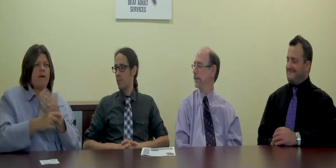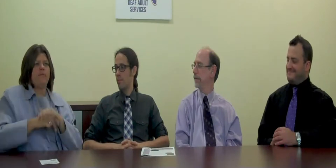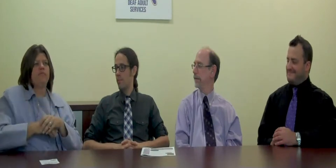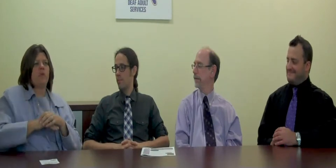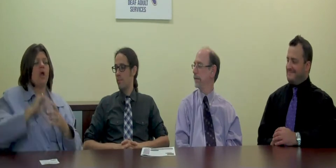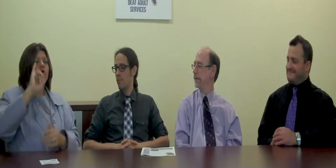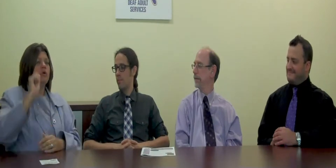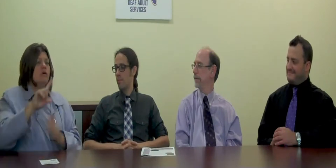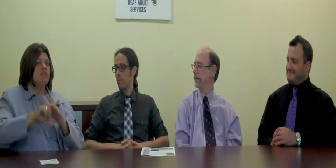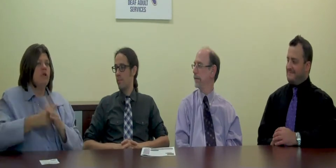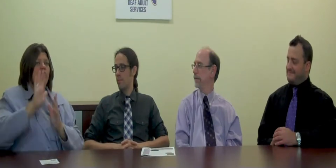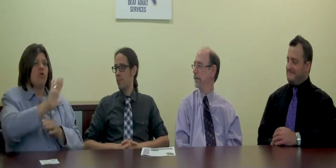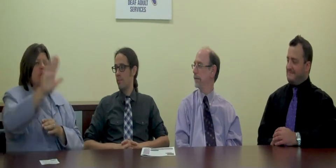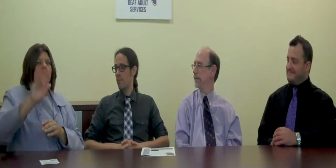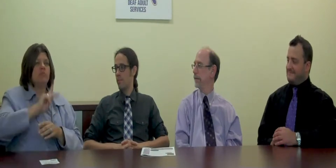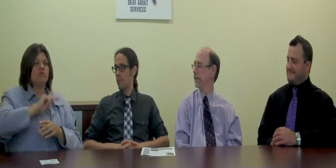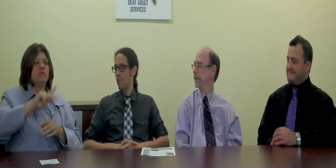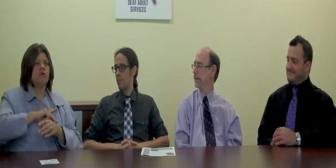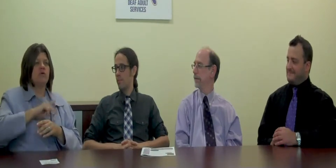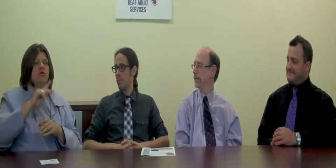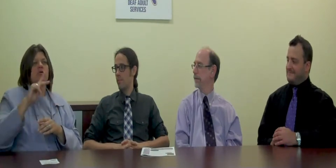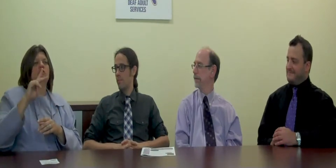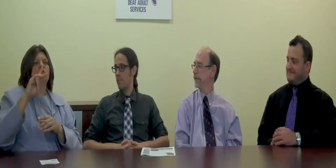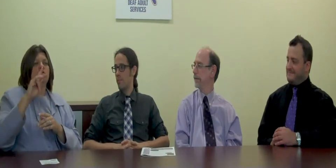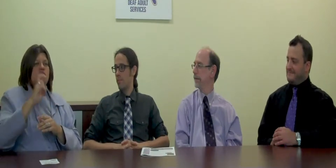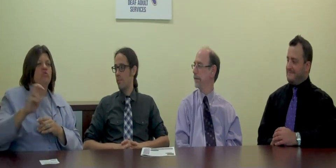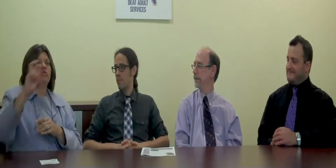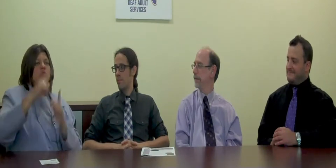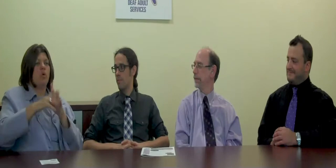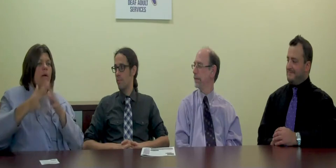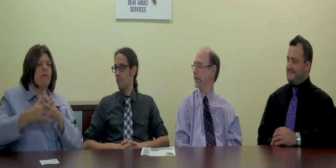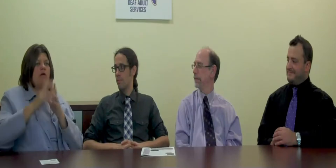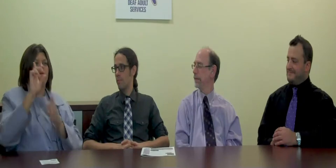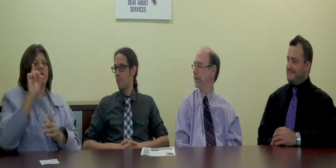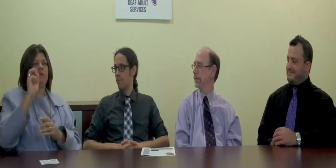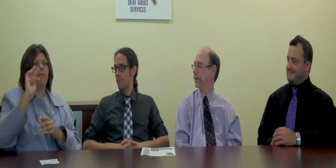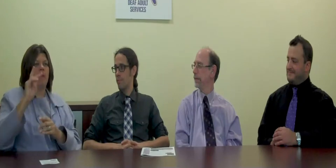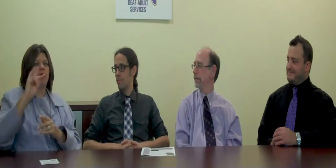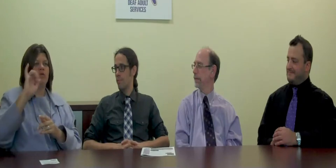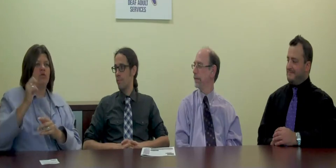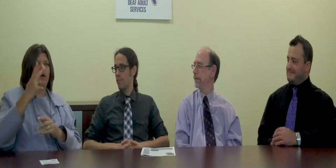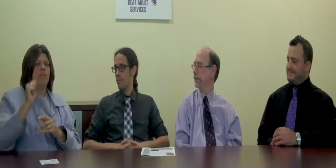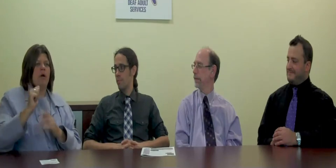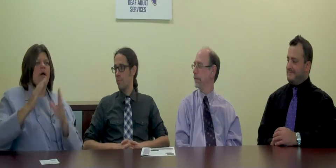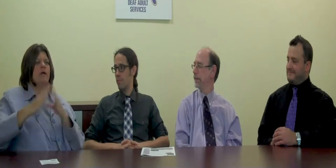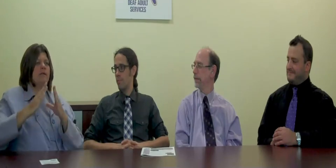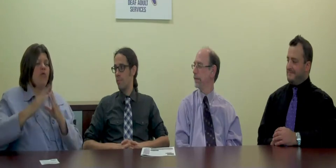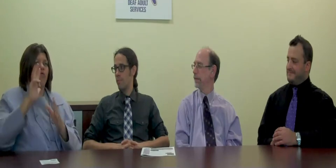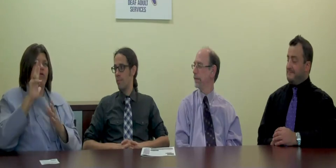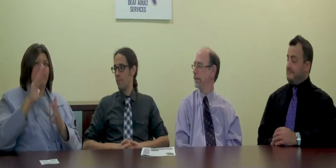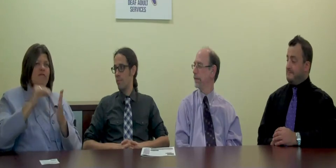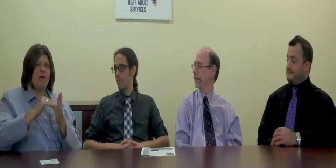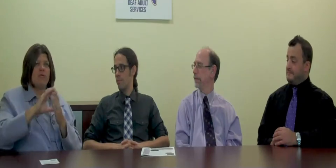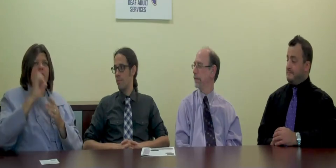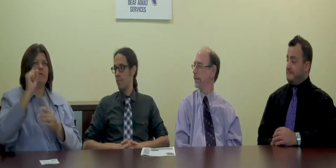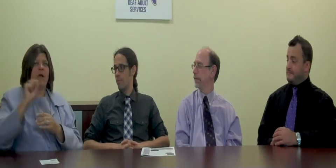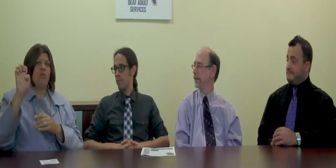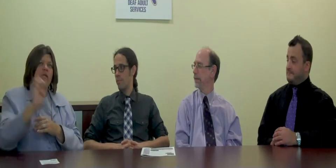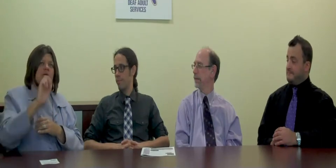ASL literacy program. Januka started her personal journey in Damak, Java, a town of 35,000 people in southeastern